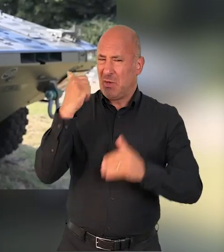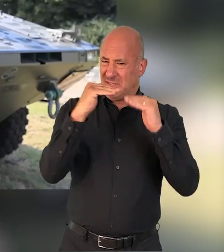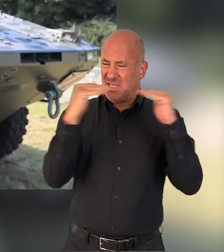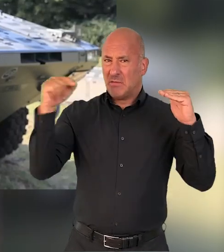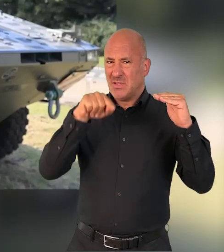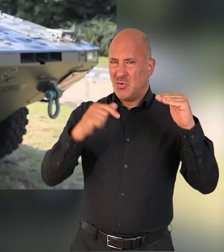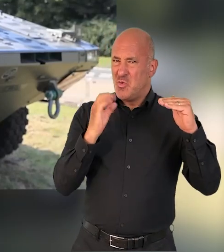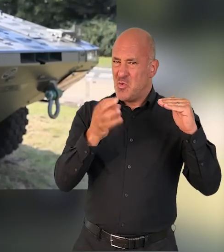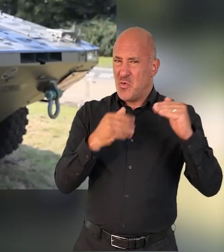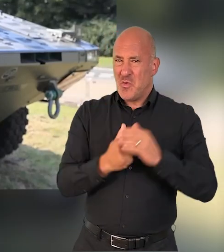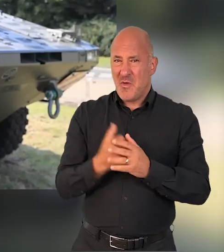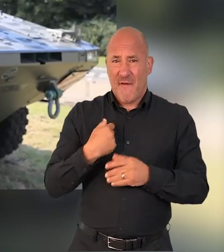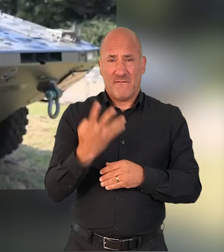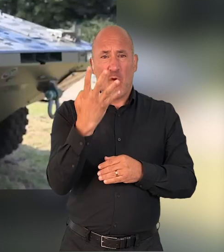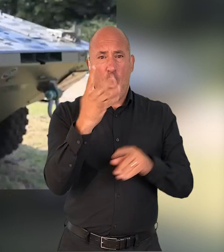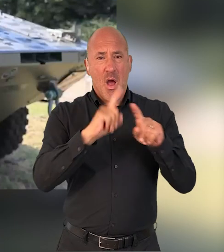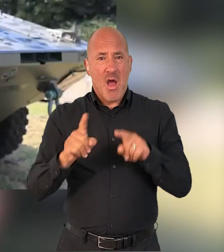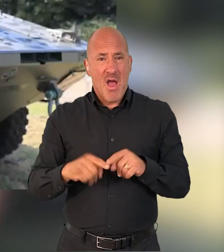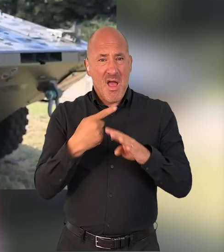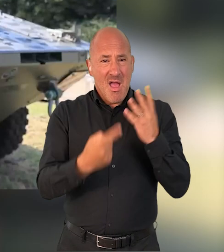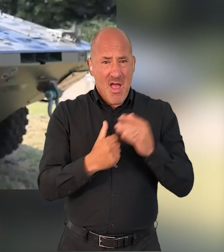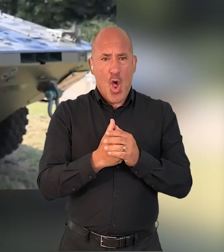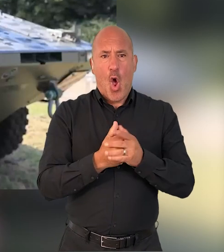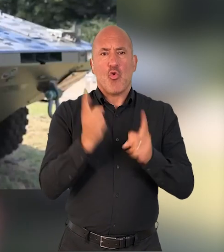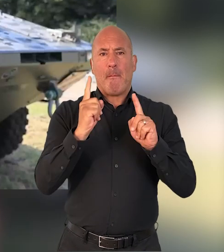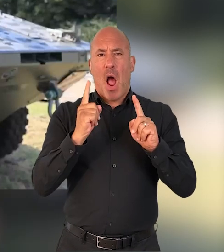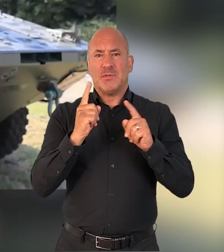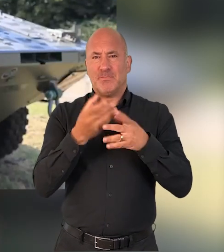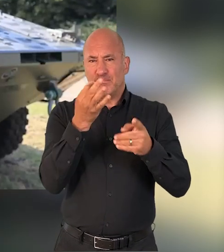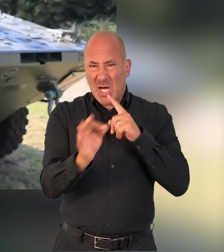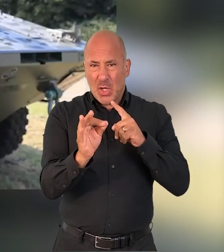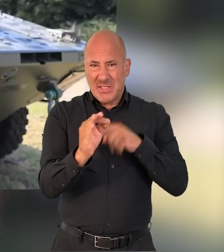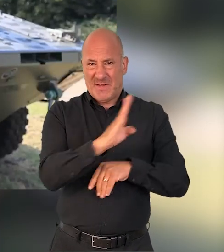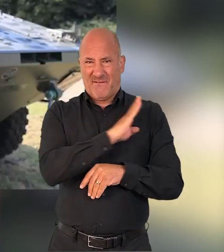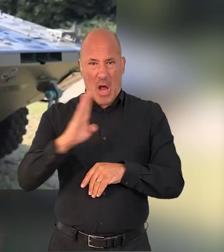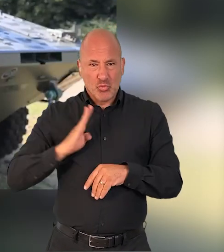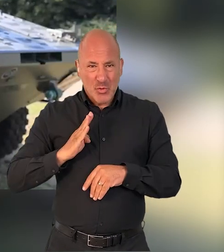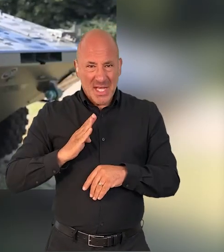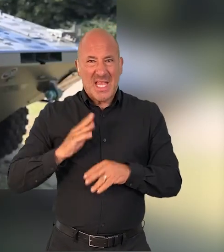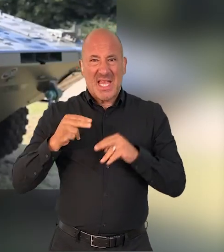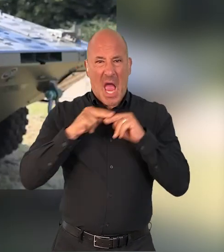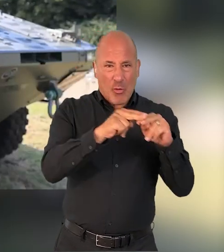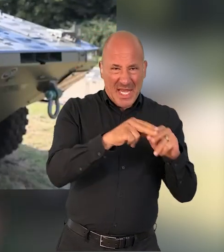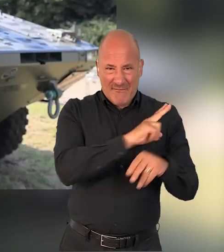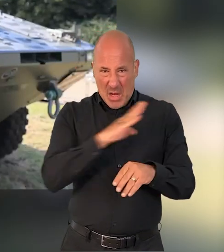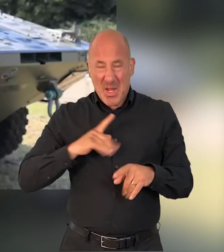So it's a really good benchmark. We've got the four variants, Command, Specialist, Infantry Carrying, Ambulance,